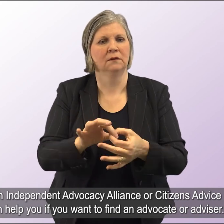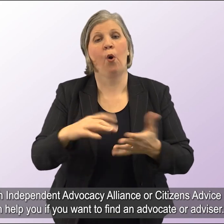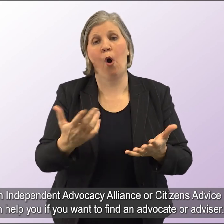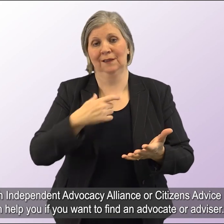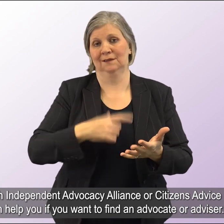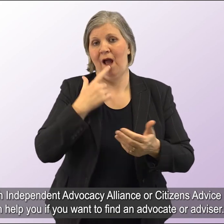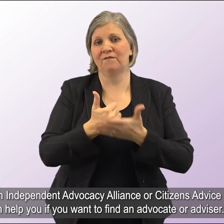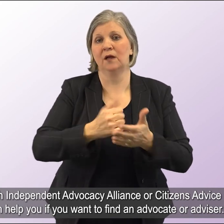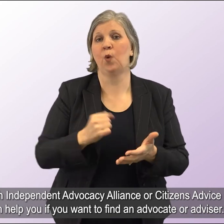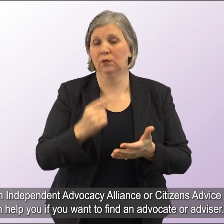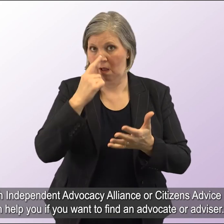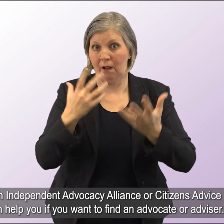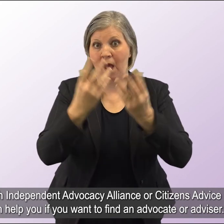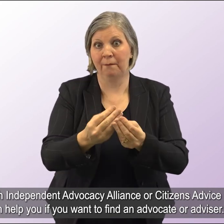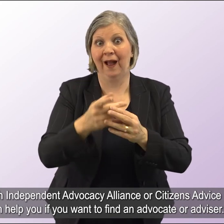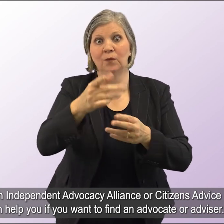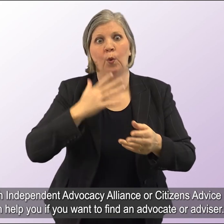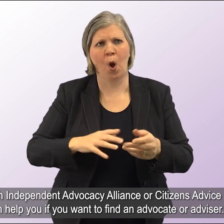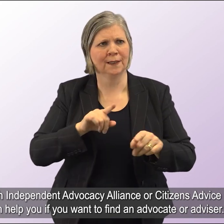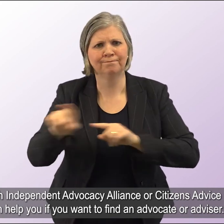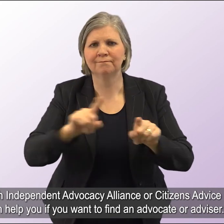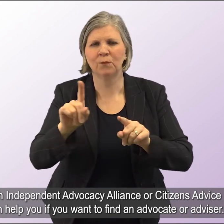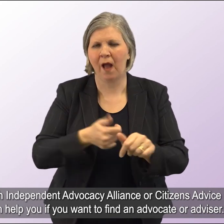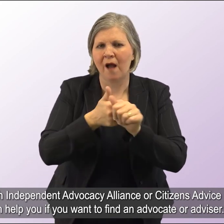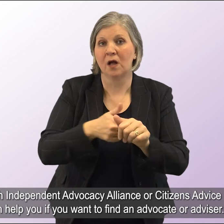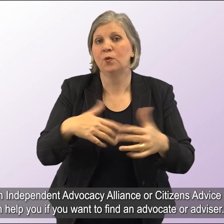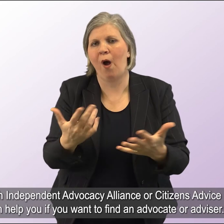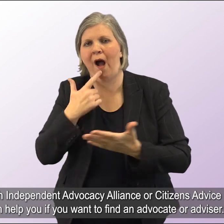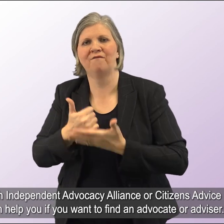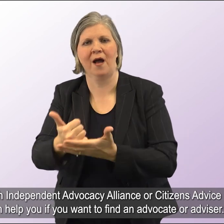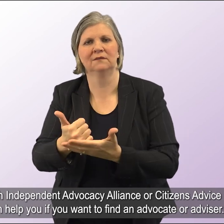or Citizens Advice Scotland can help you if you want to find an advocate or advisor.